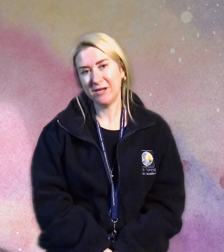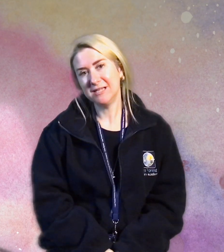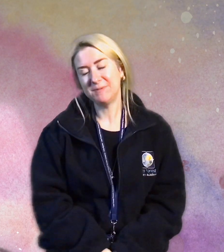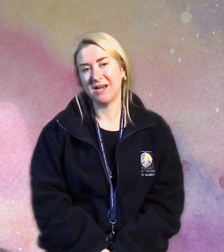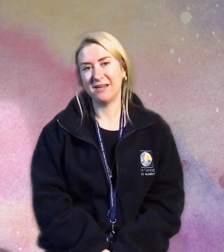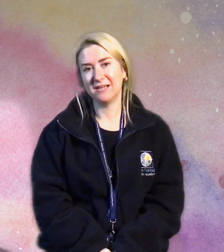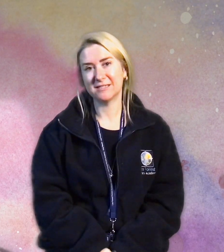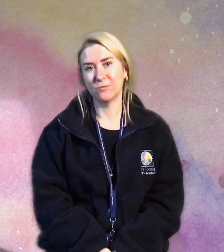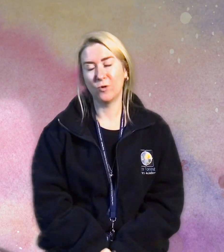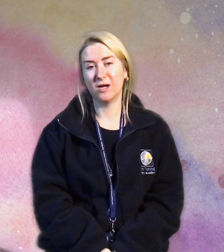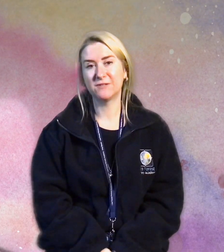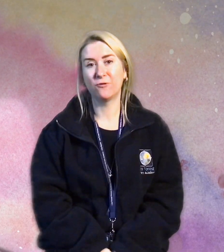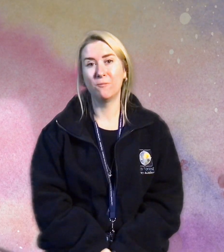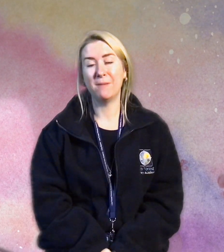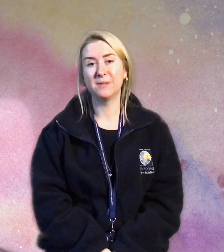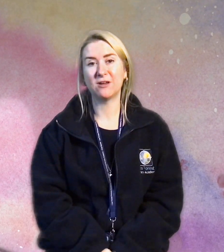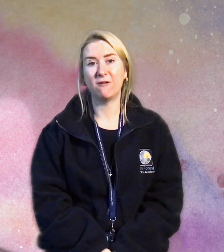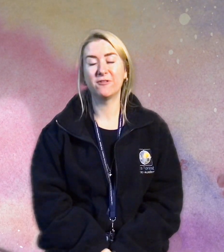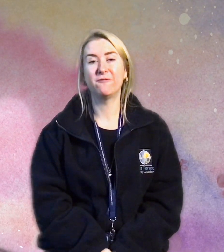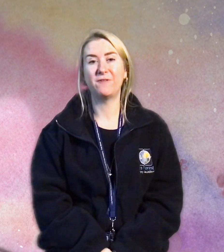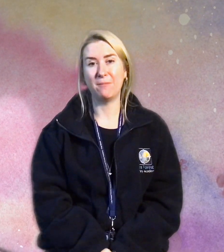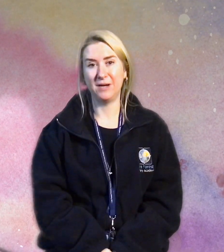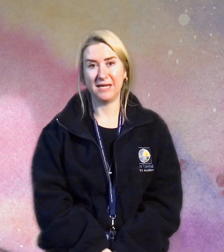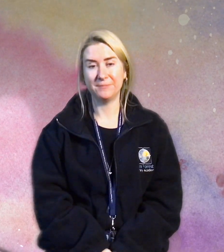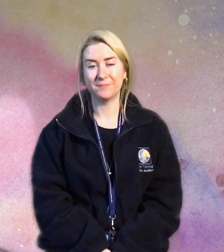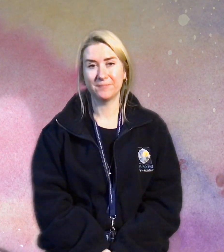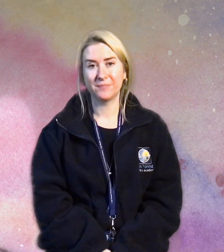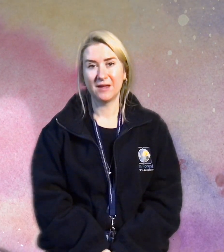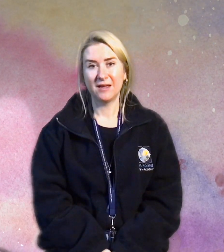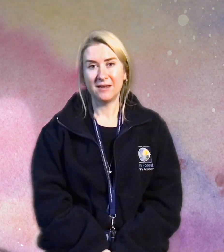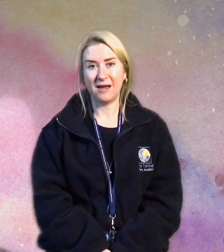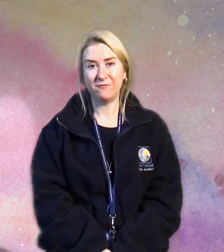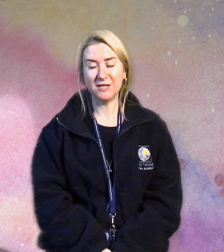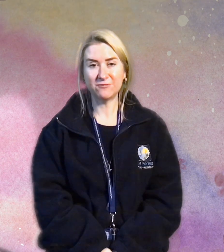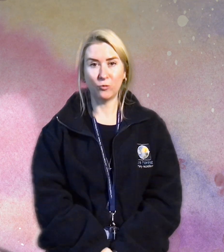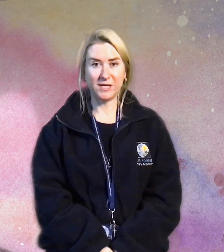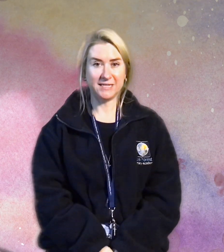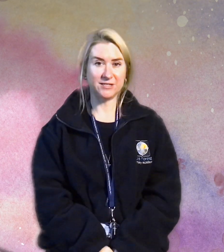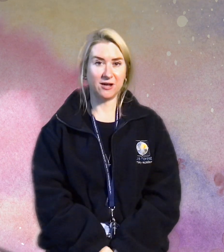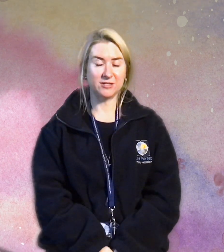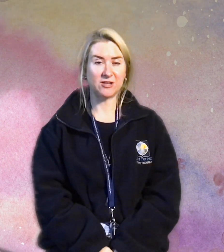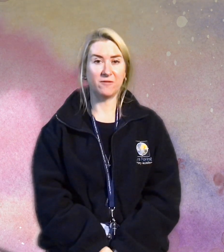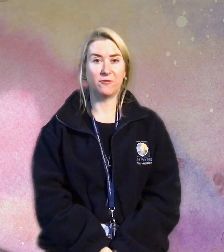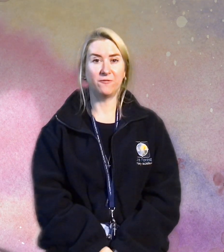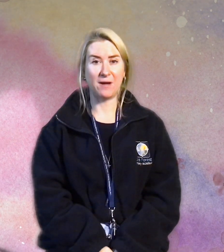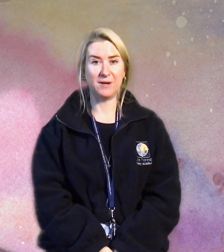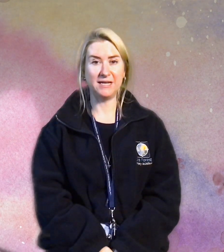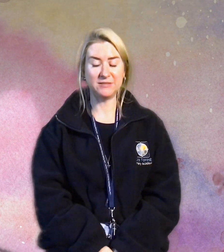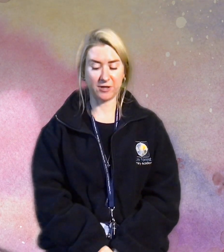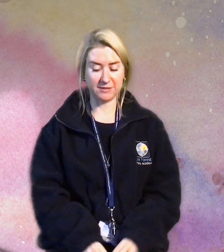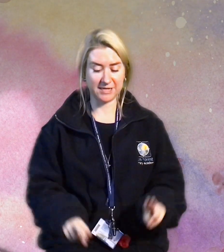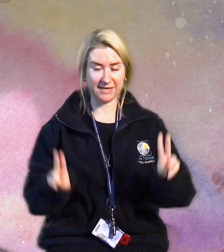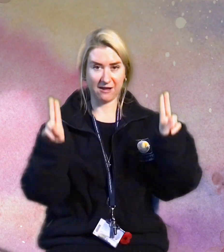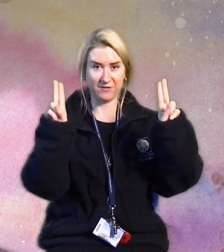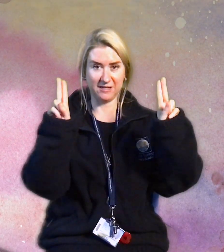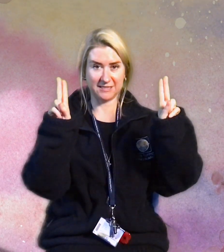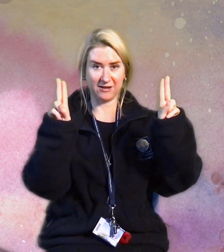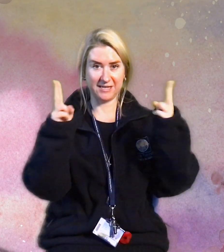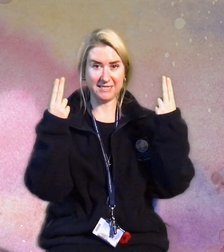going to be learning some words for members of the family. Now first of all we need to know the sign for family, so we're going to take our fingers like this,